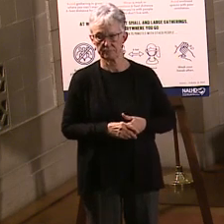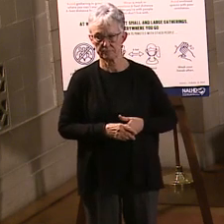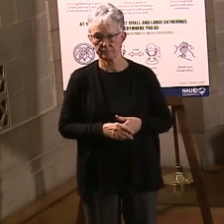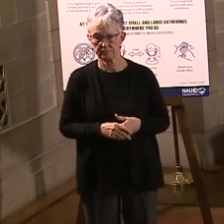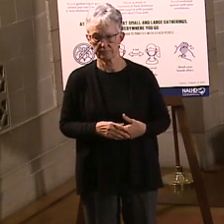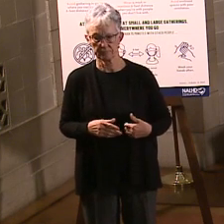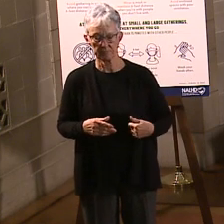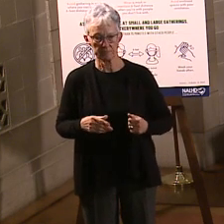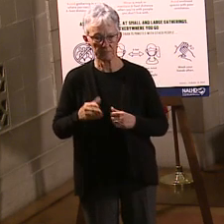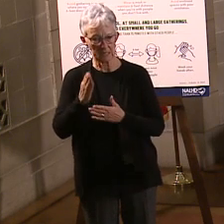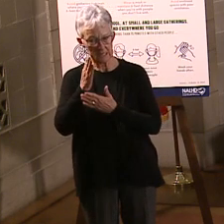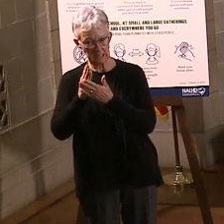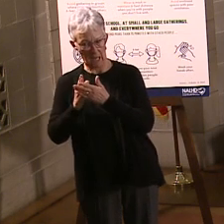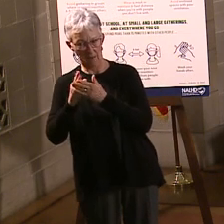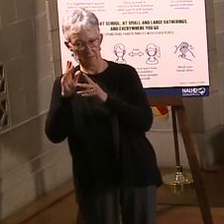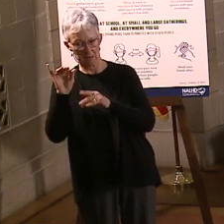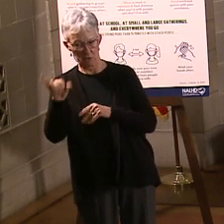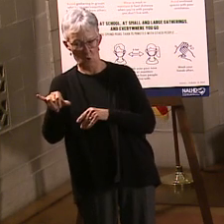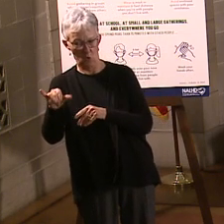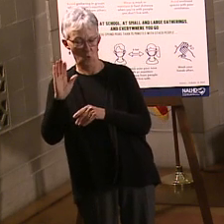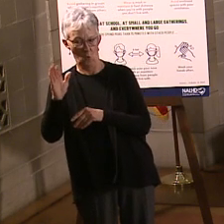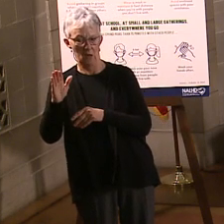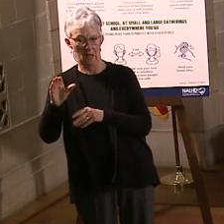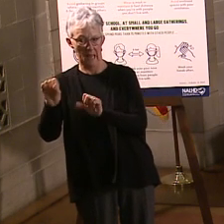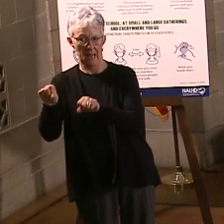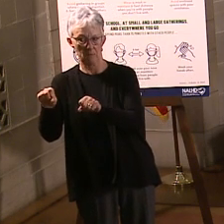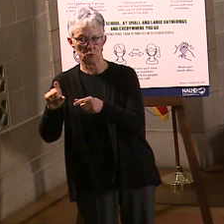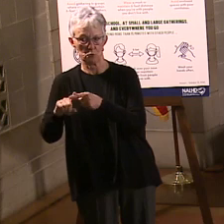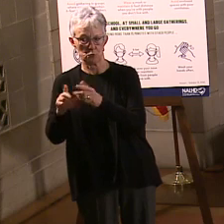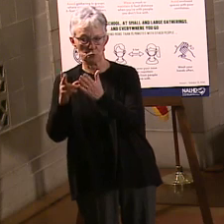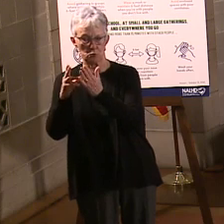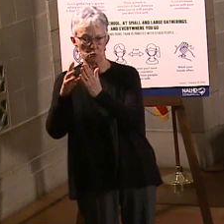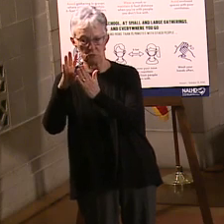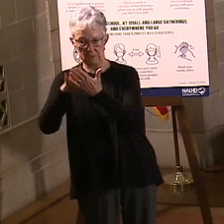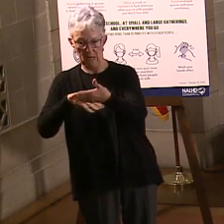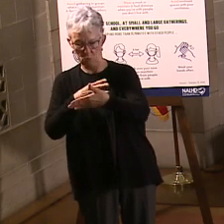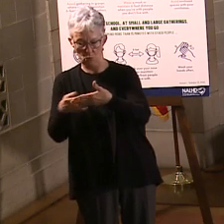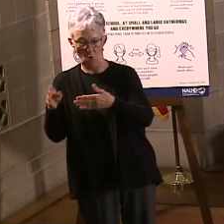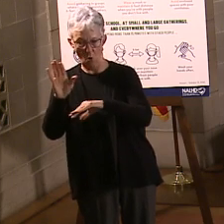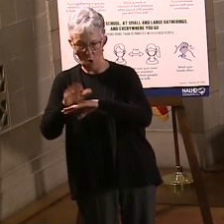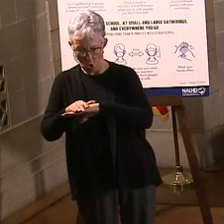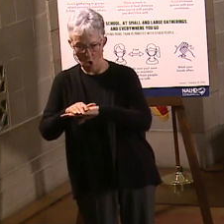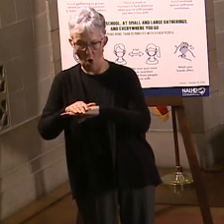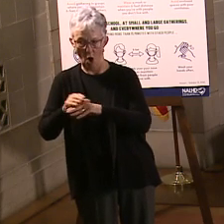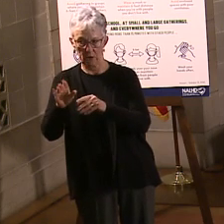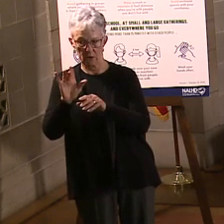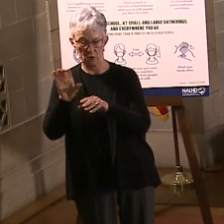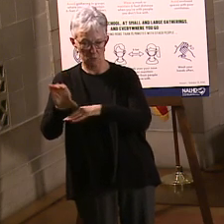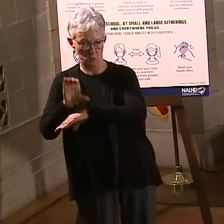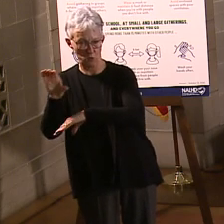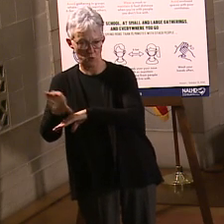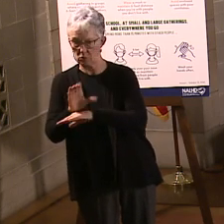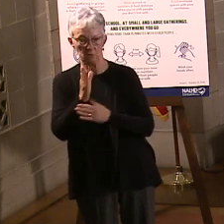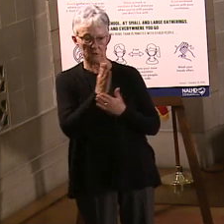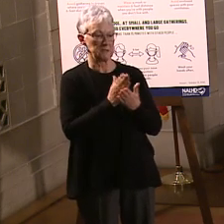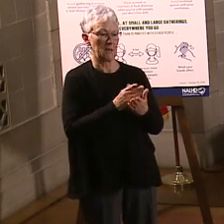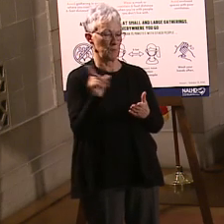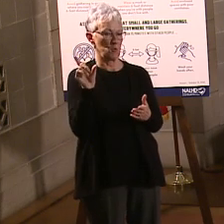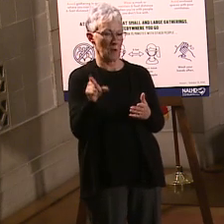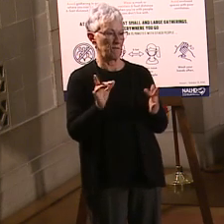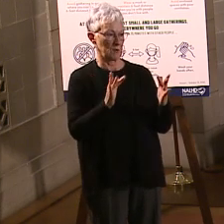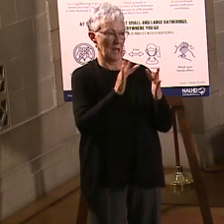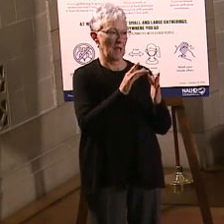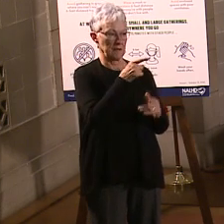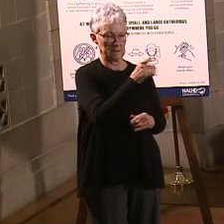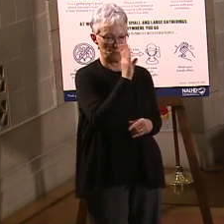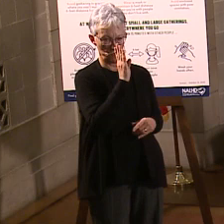folks will be using the system and you'll be able to schedule online then. Some of those folks will be using their own scheduling system. Either way, we will guide you